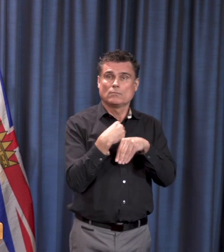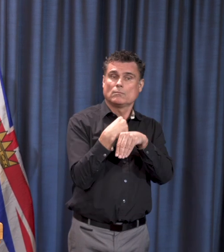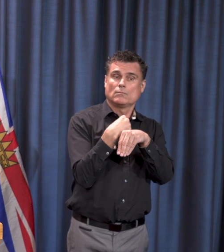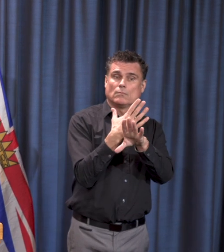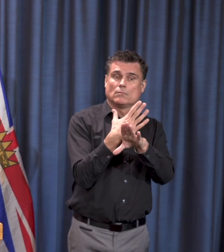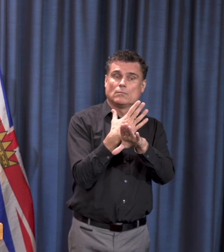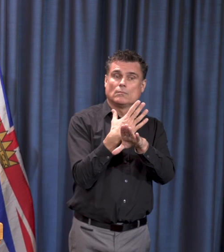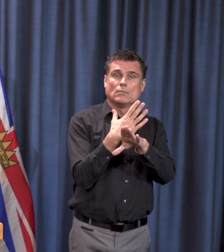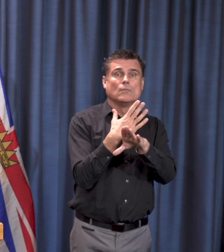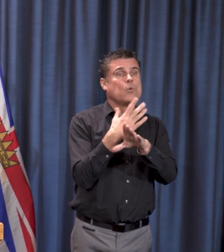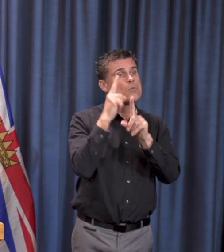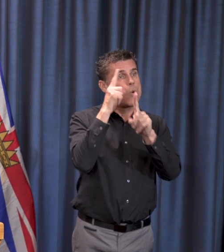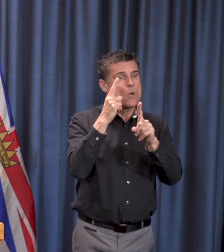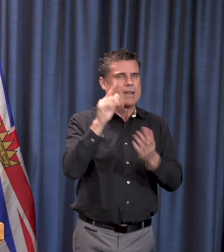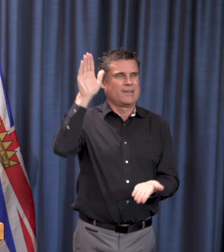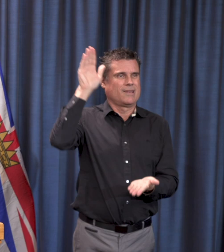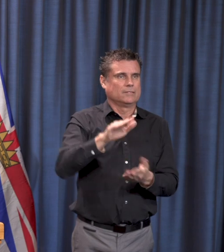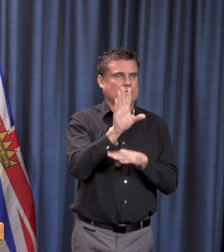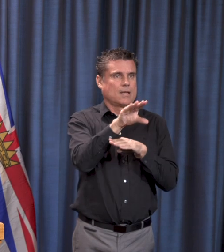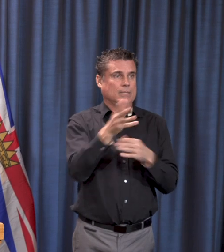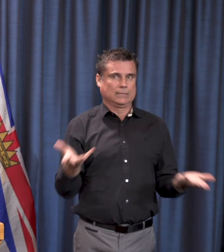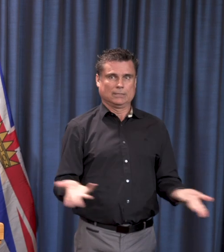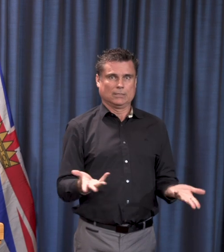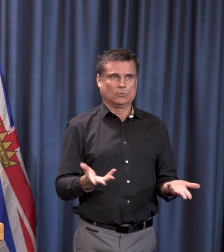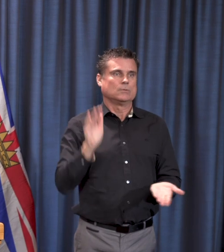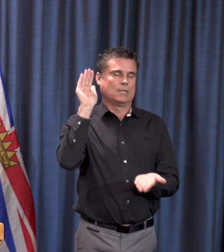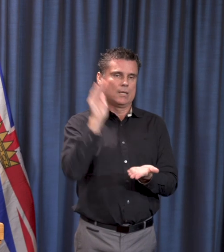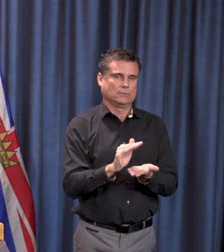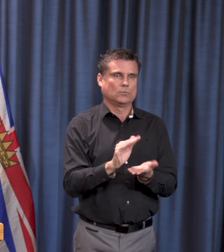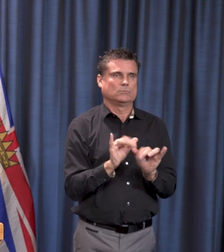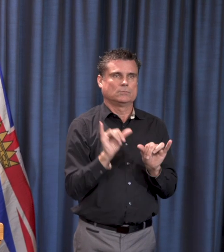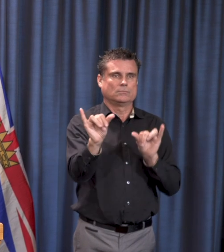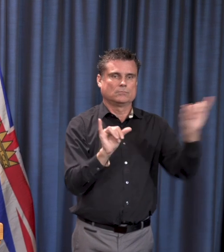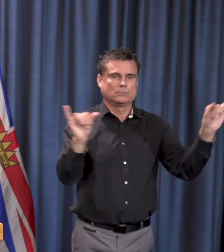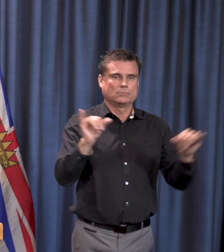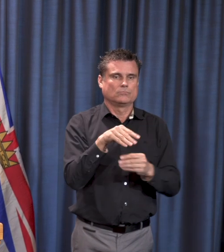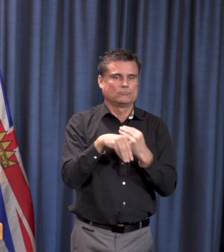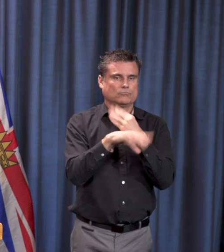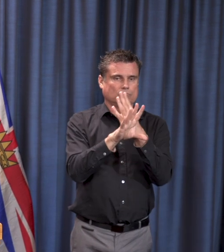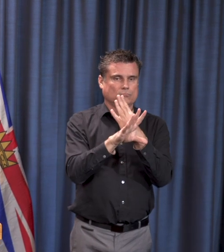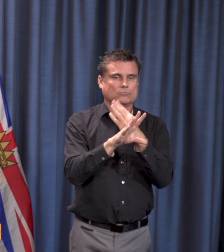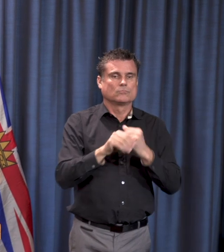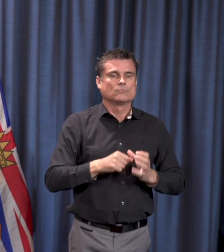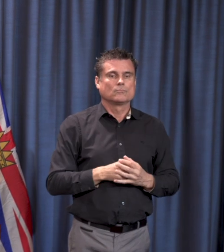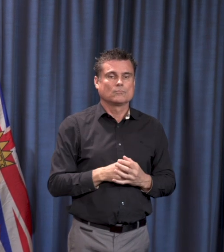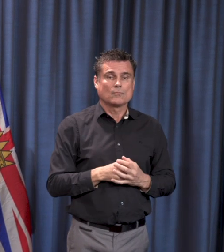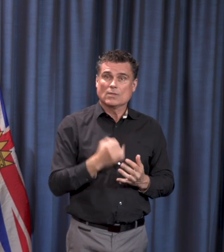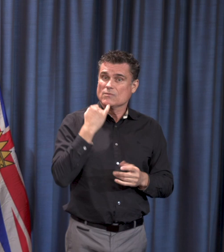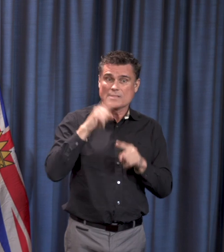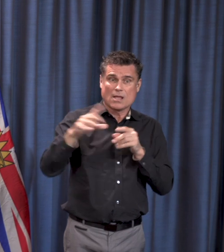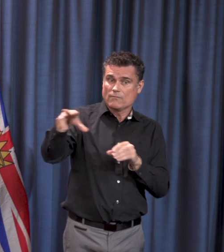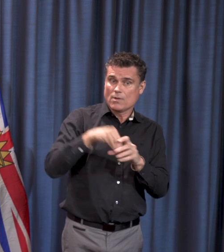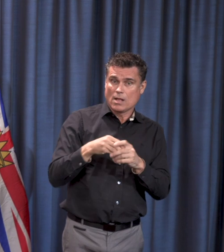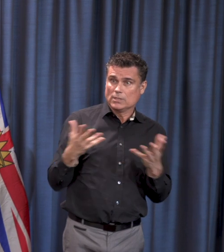that. And for smaller outlets who are unable to join the pool, a reminder that you can stream video of our news conferences in real time on